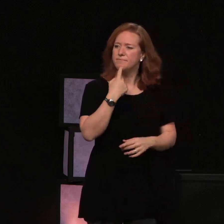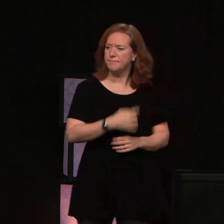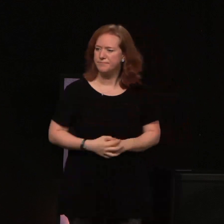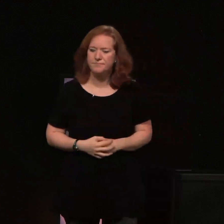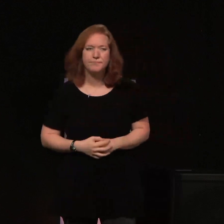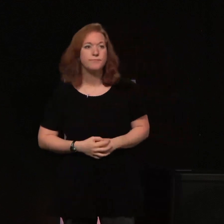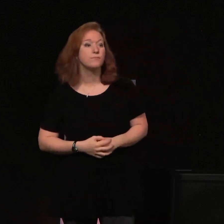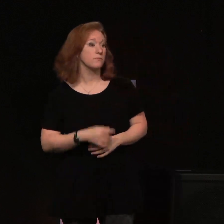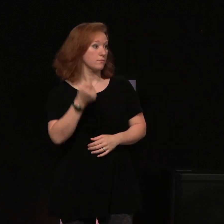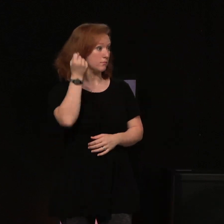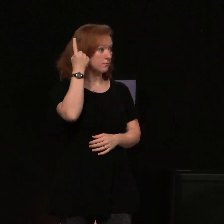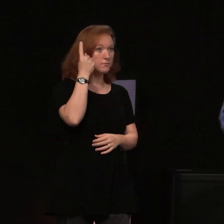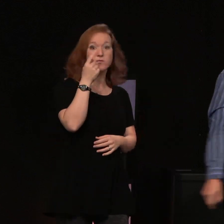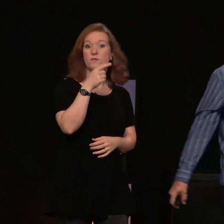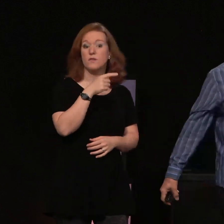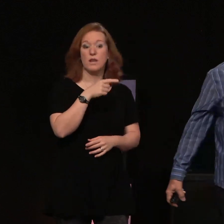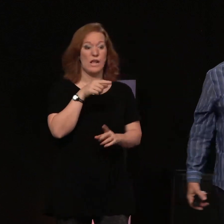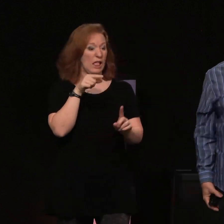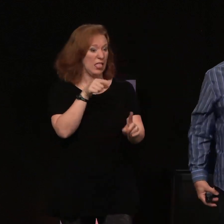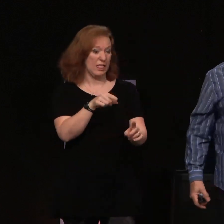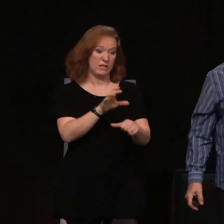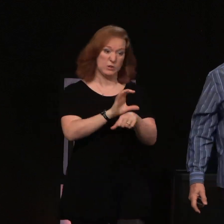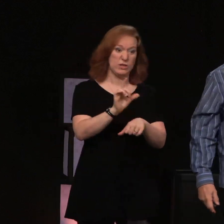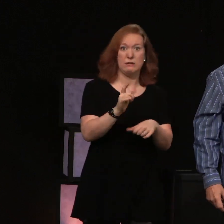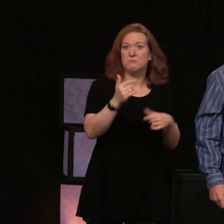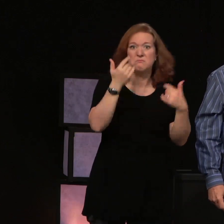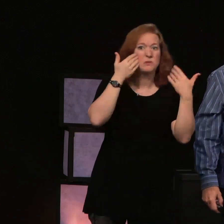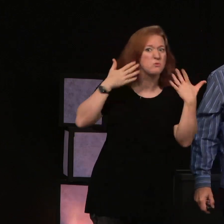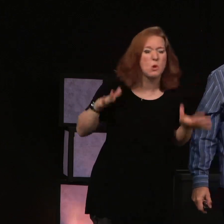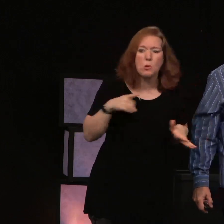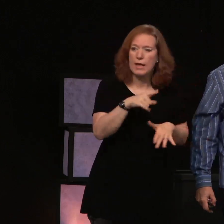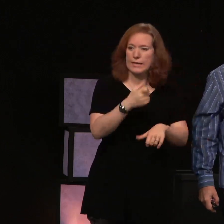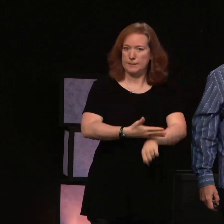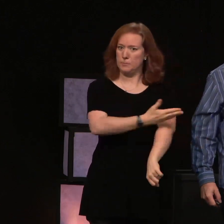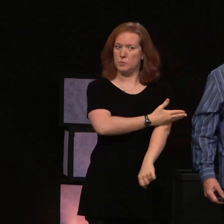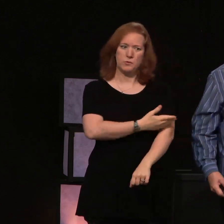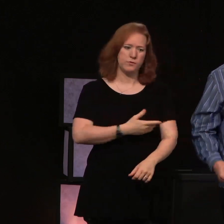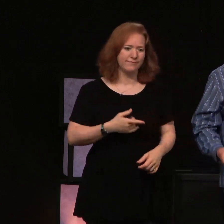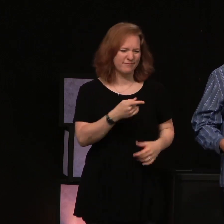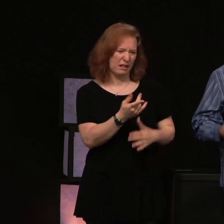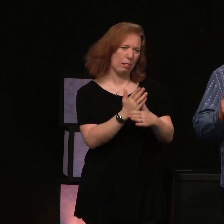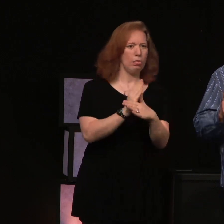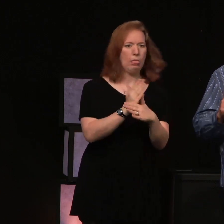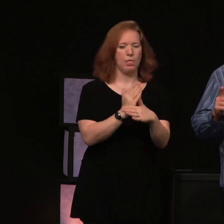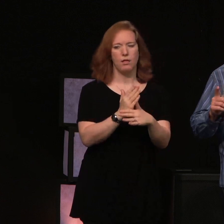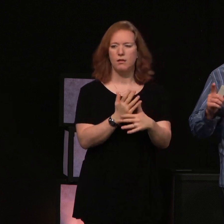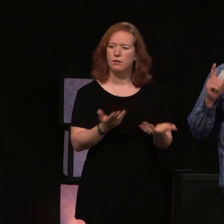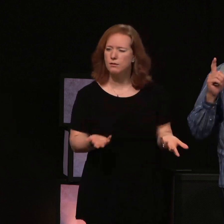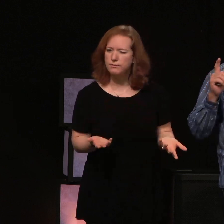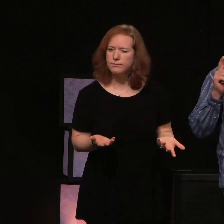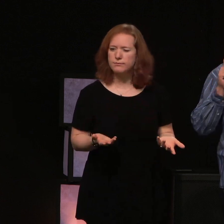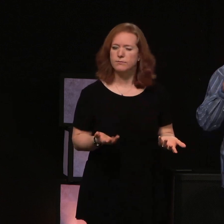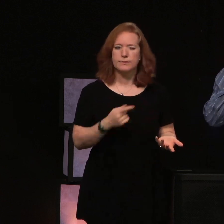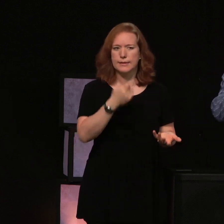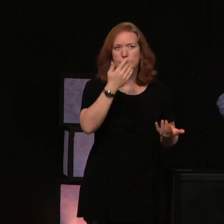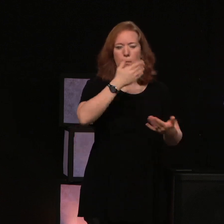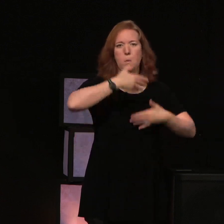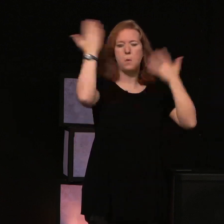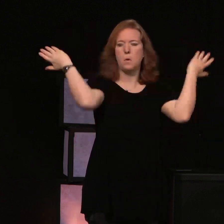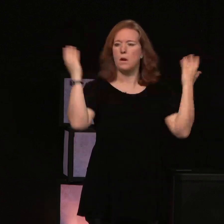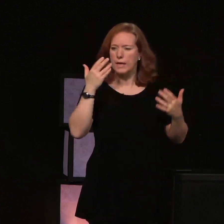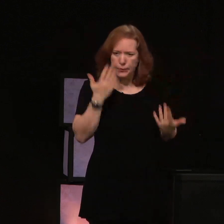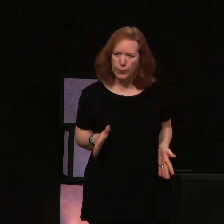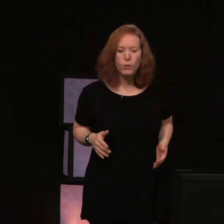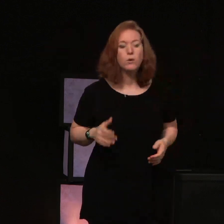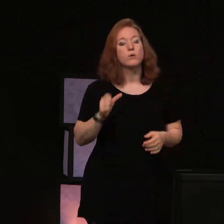But you don't even recognize you need anything, lukewarm church. So he pointed out five